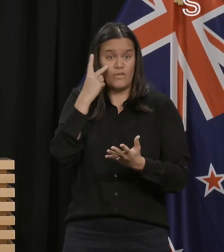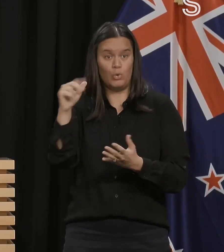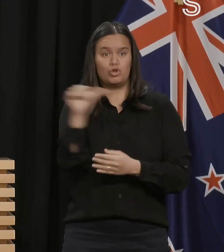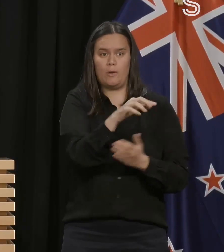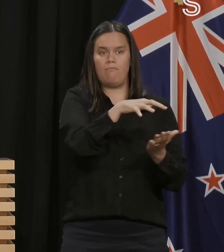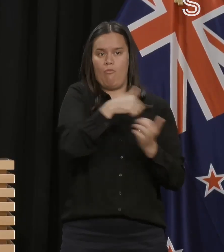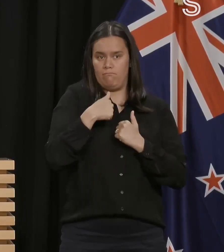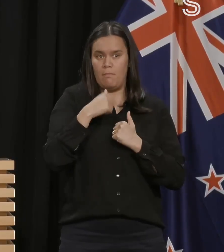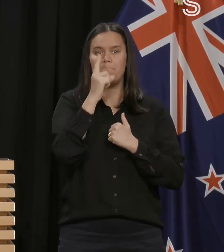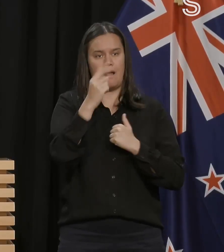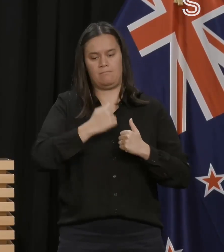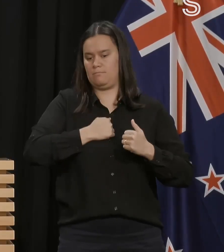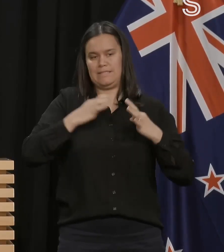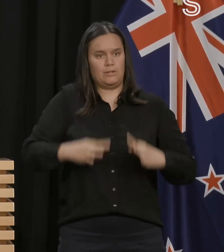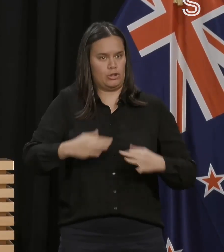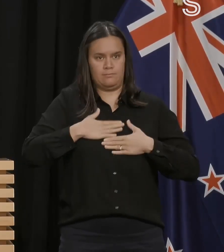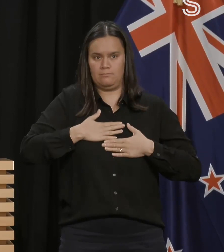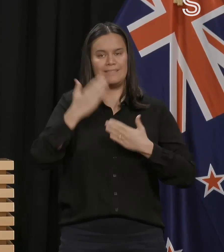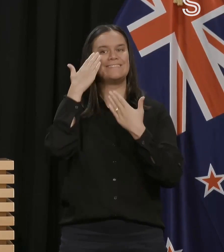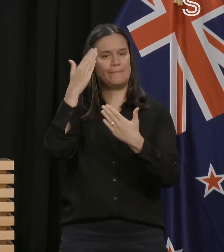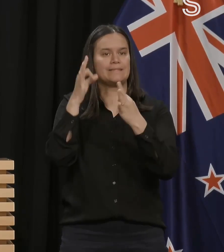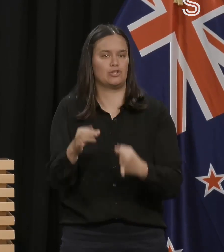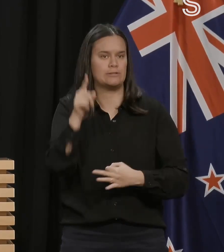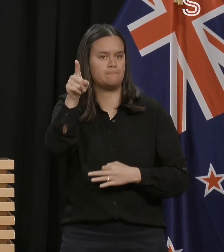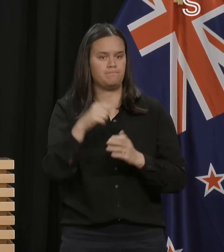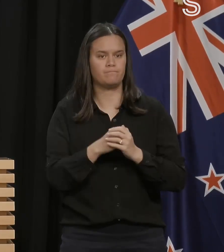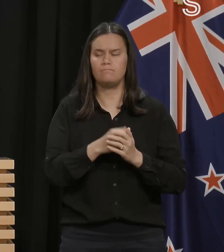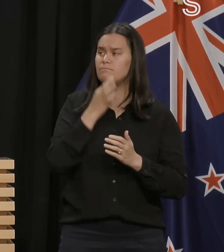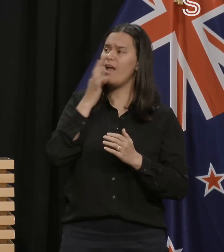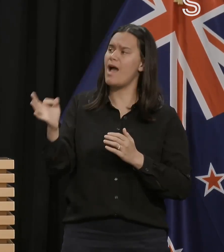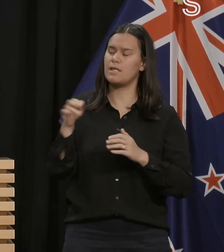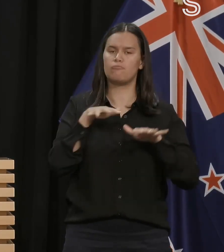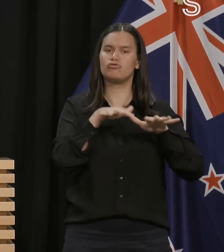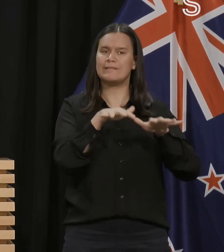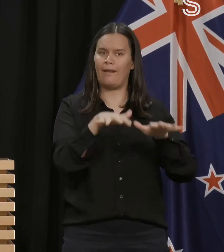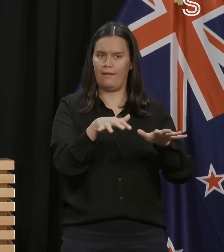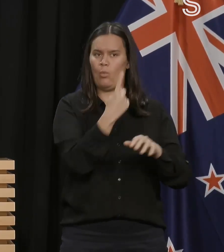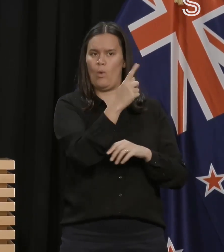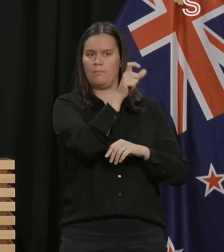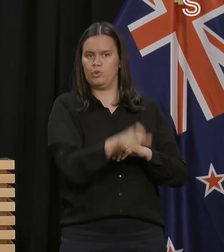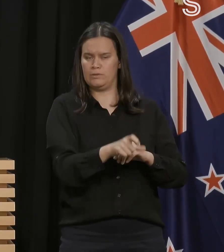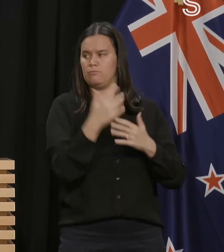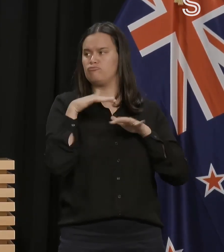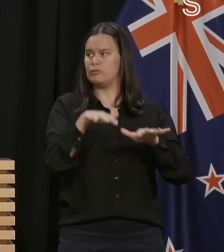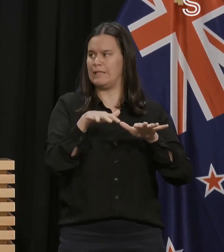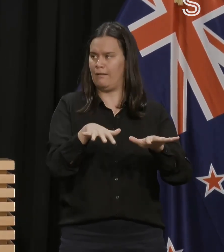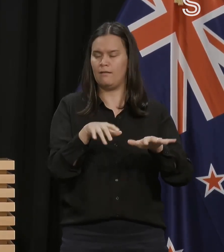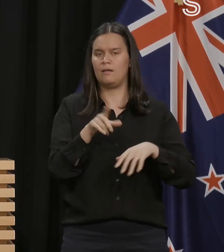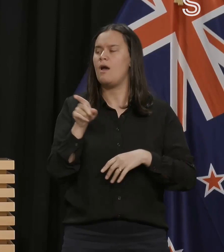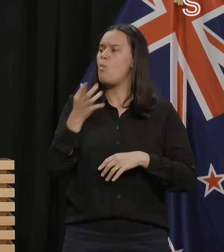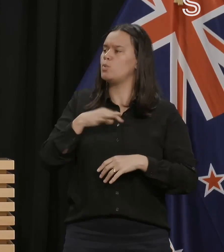I just wanted to ask you, given comments by Keir Starmer in Britain, how do you and how does this government define a woman?